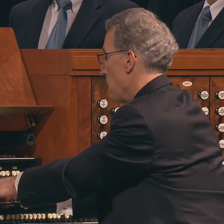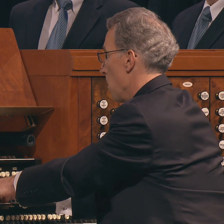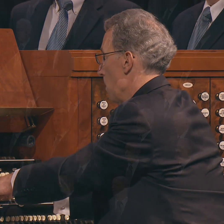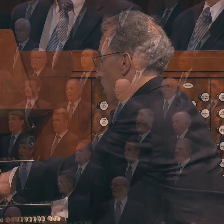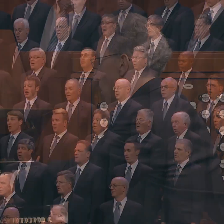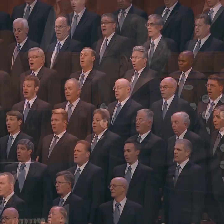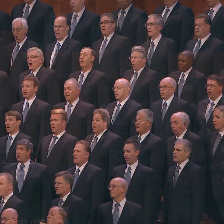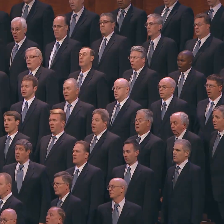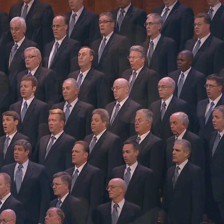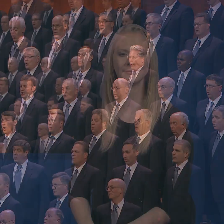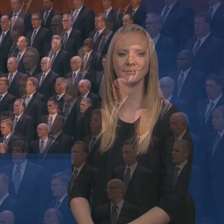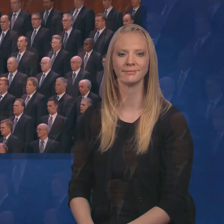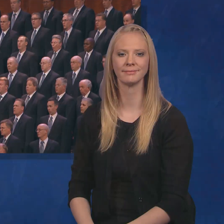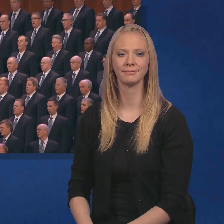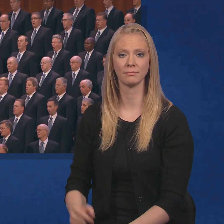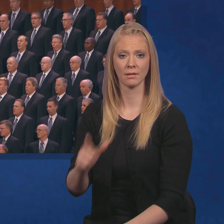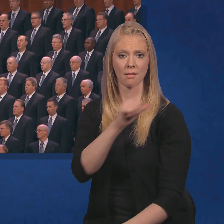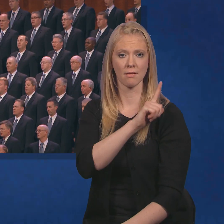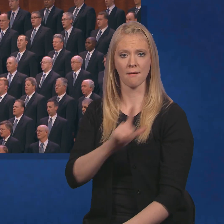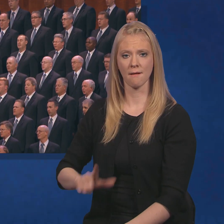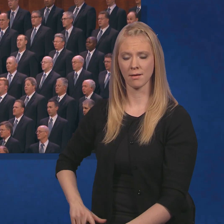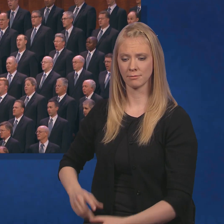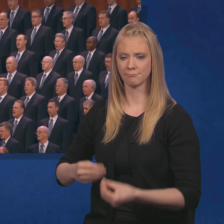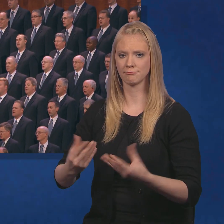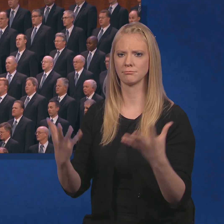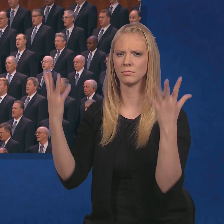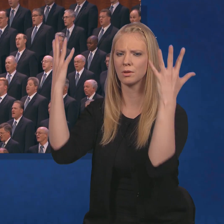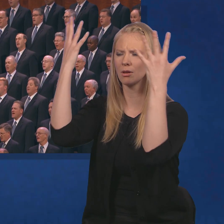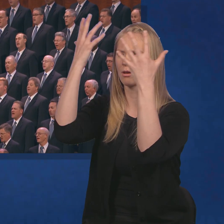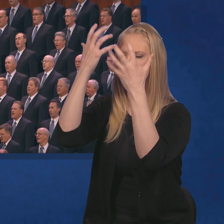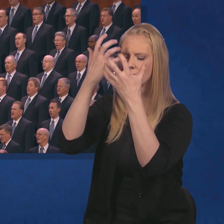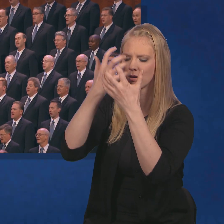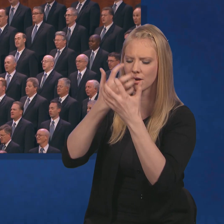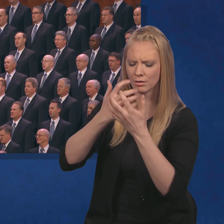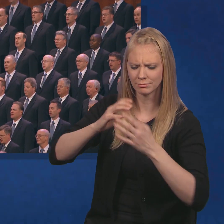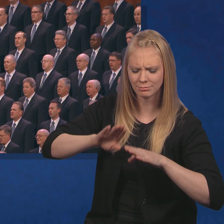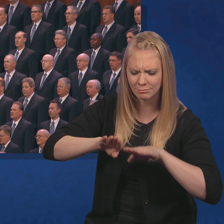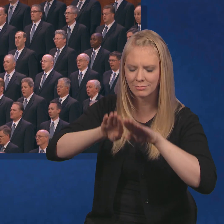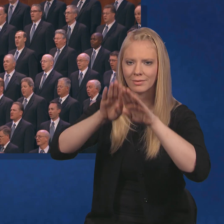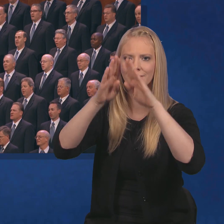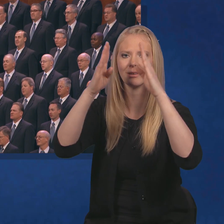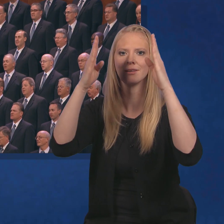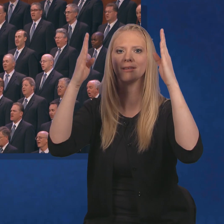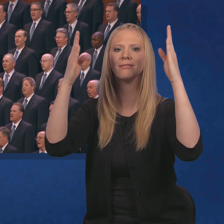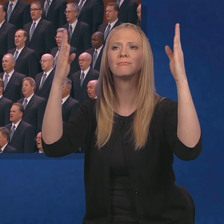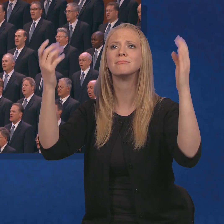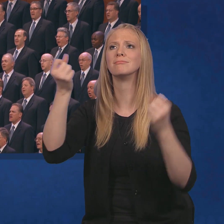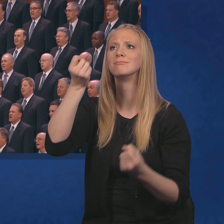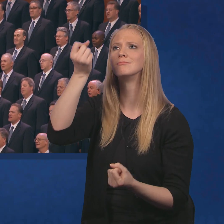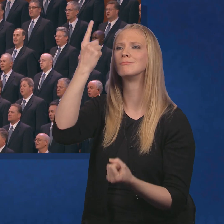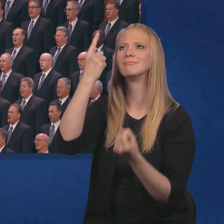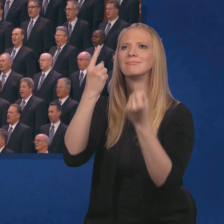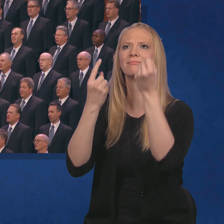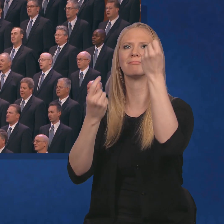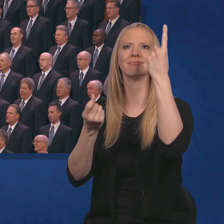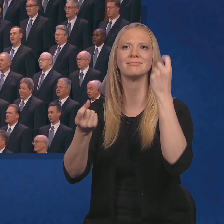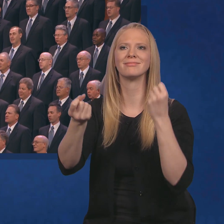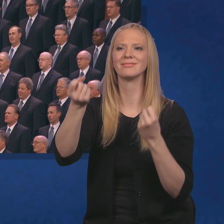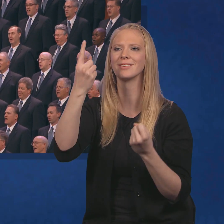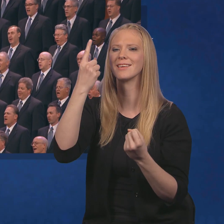The Lord is extending the saints'